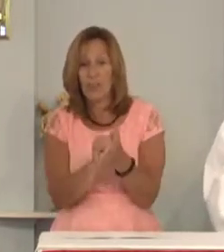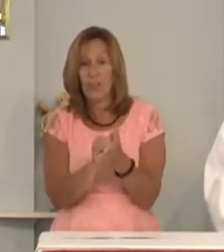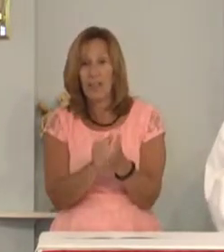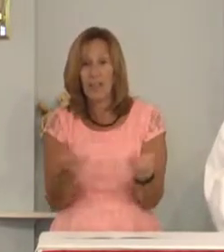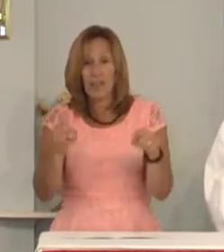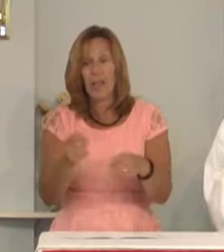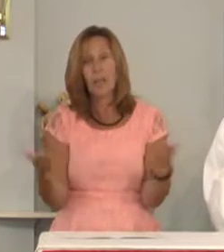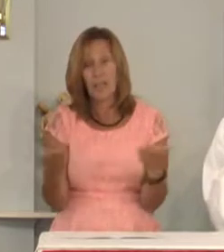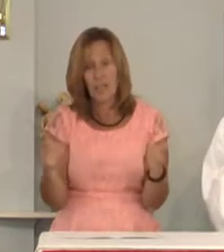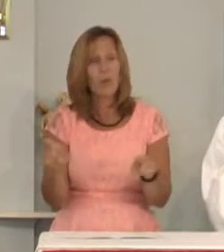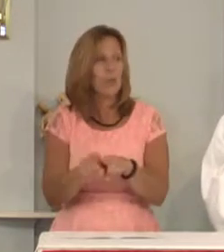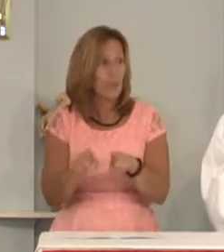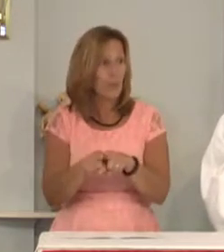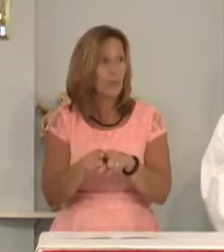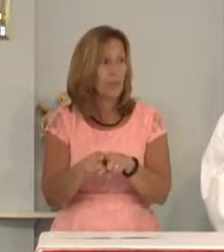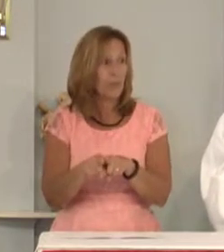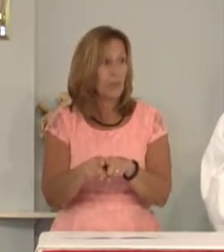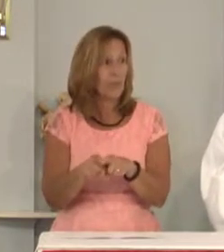happen here